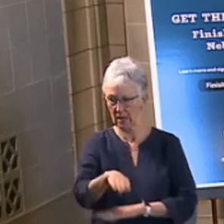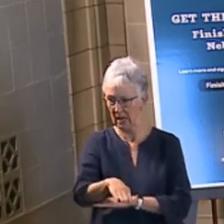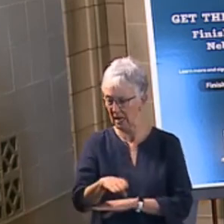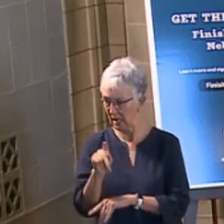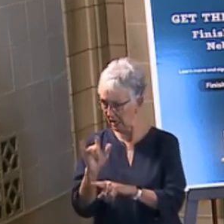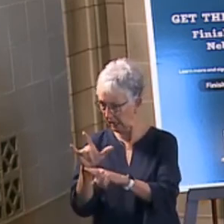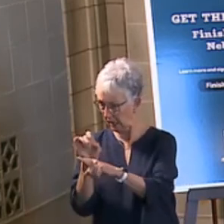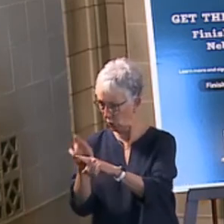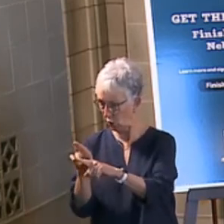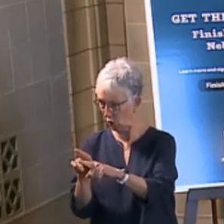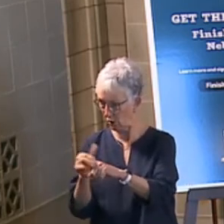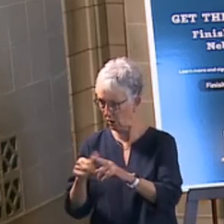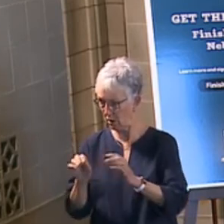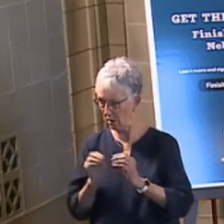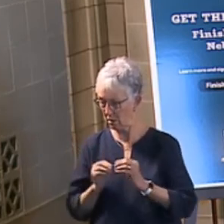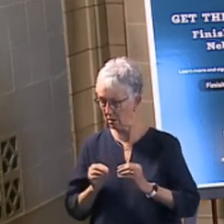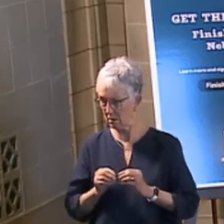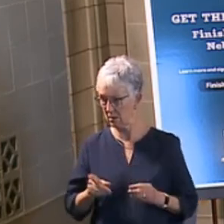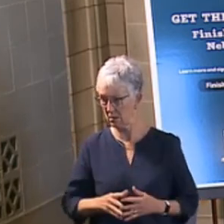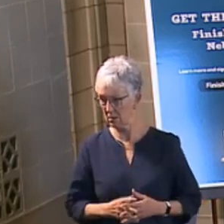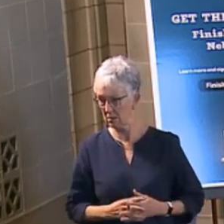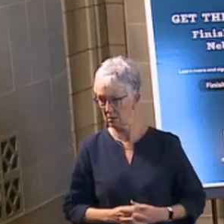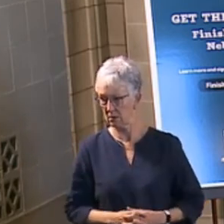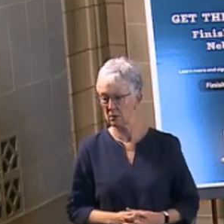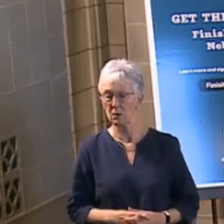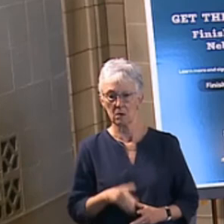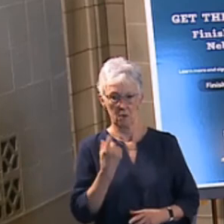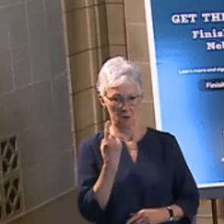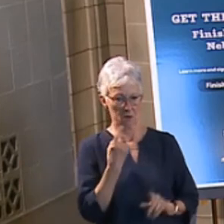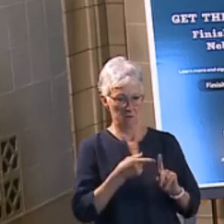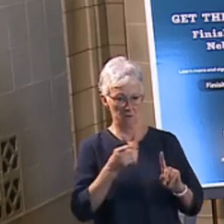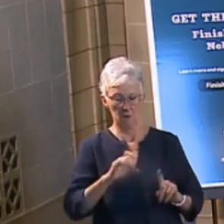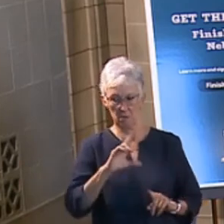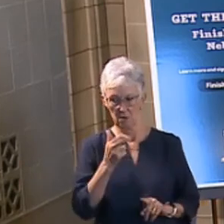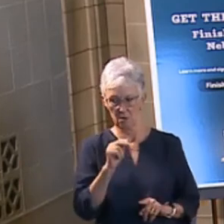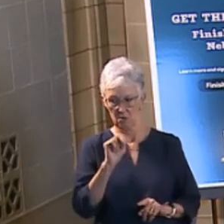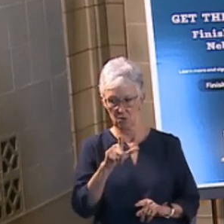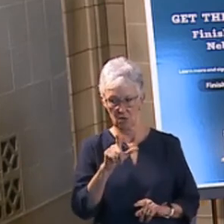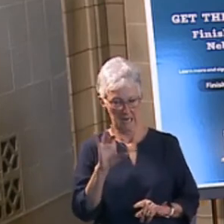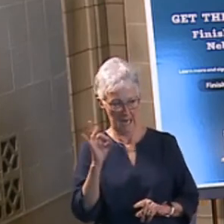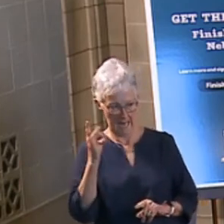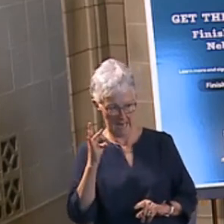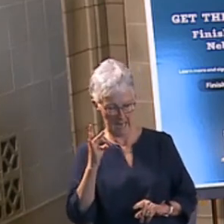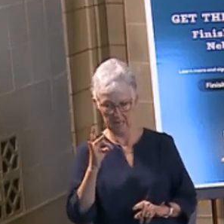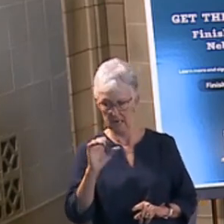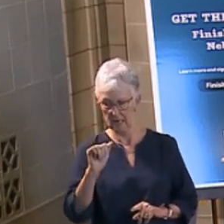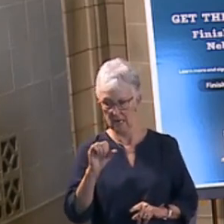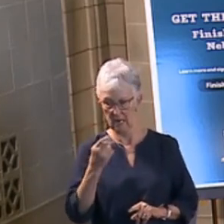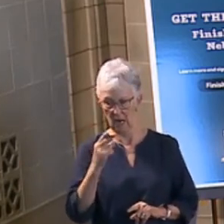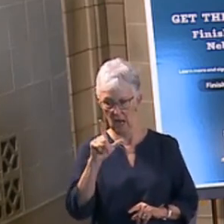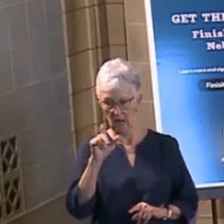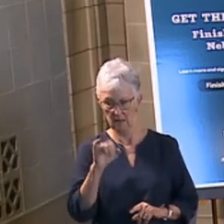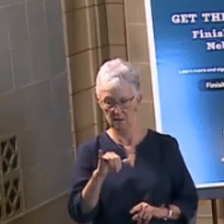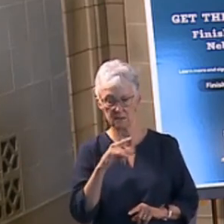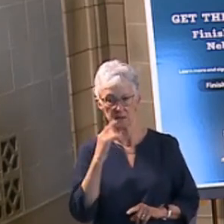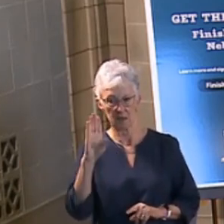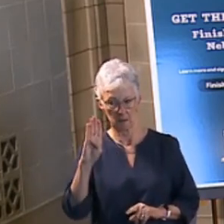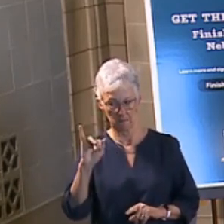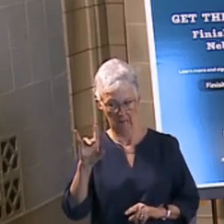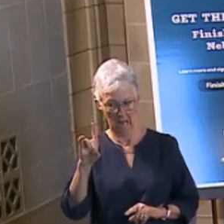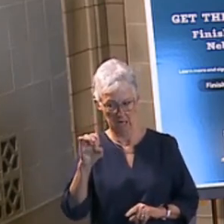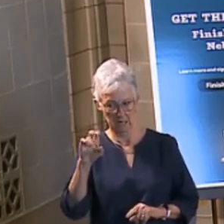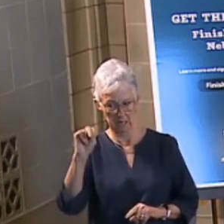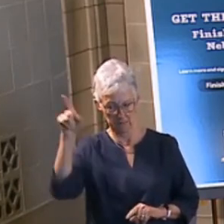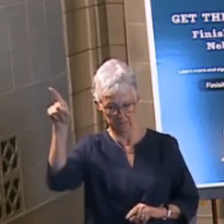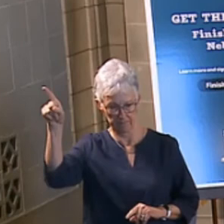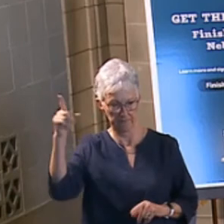questions that were texted in? I have one more from Channel 8. Ashley of Channel 8 asks, the Biden Administration has released a $2